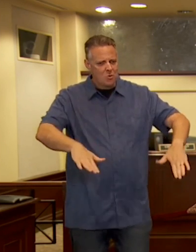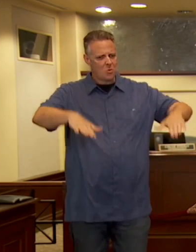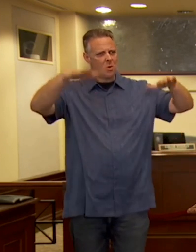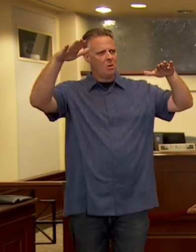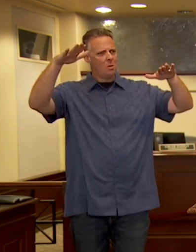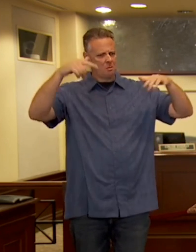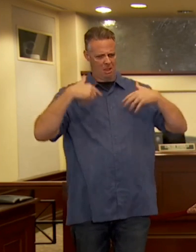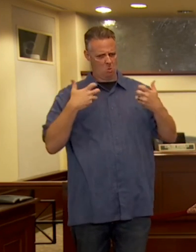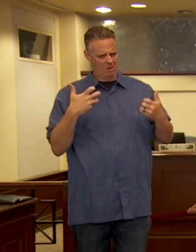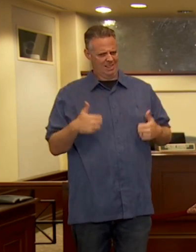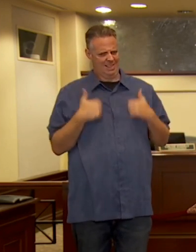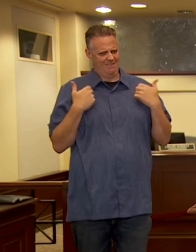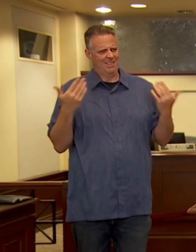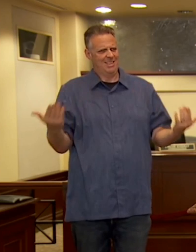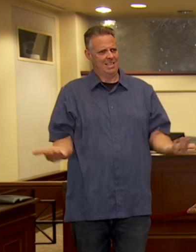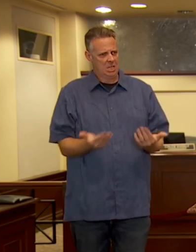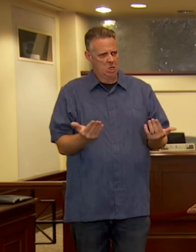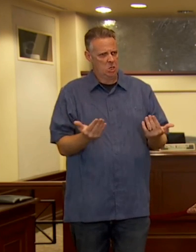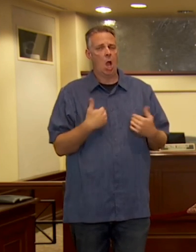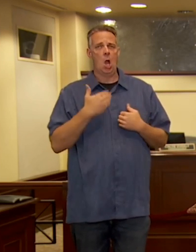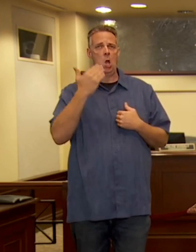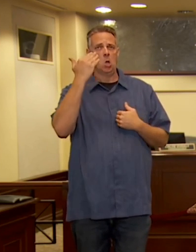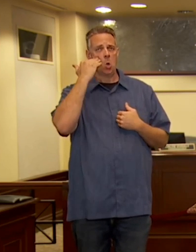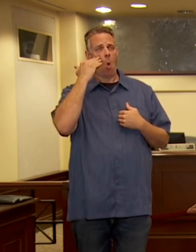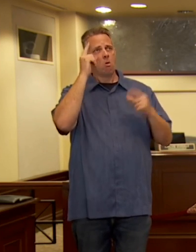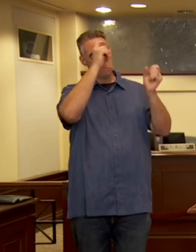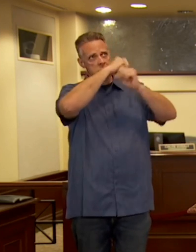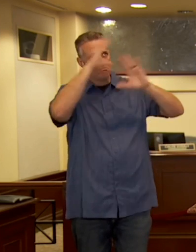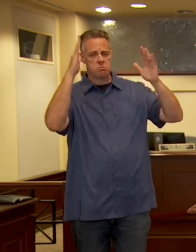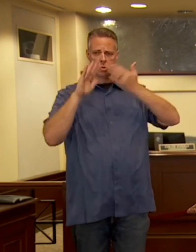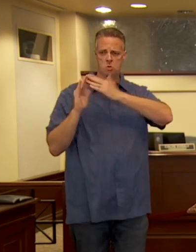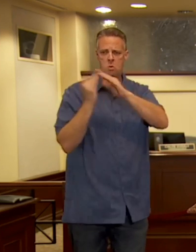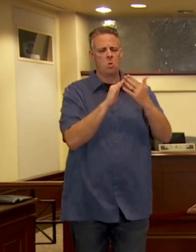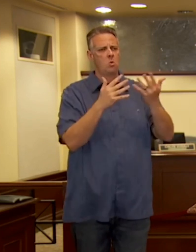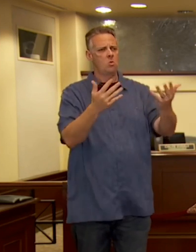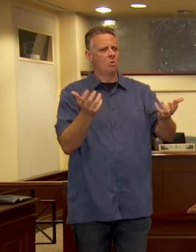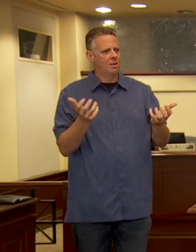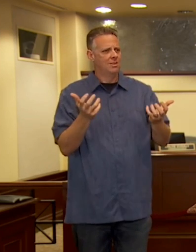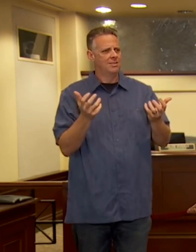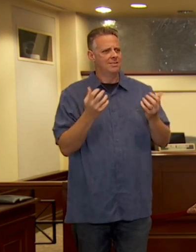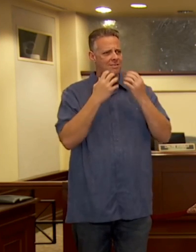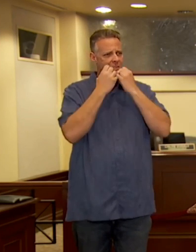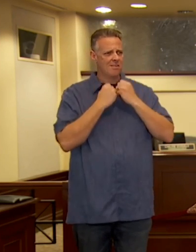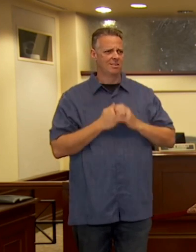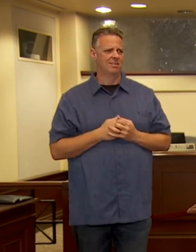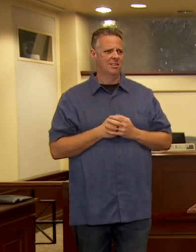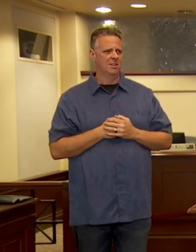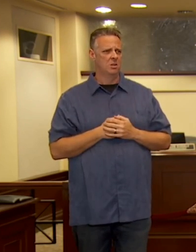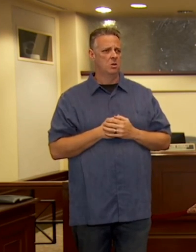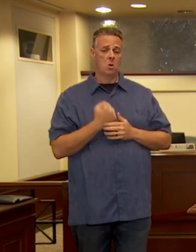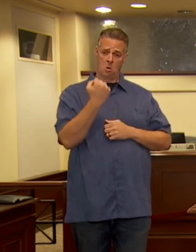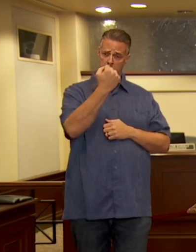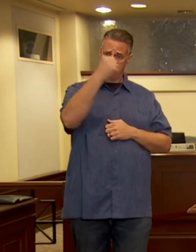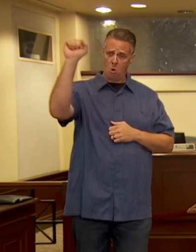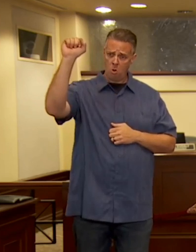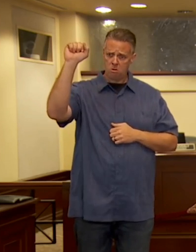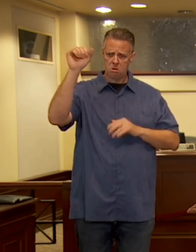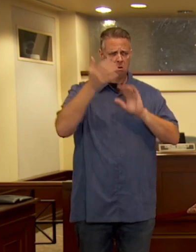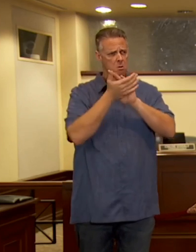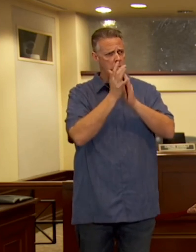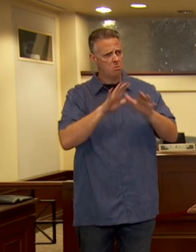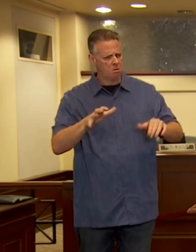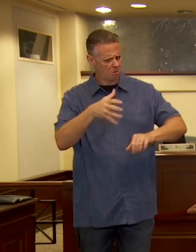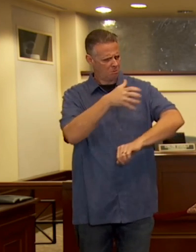where I want to be. And I know the values of this community. We want to protest powerfully and peacefully.